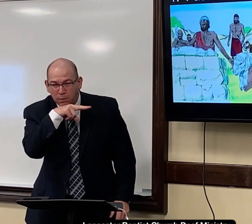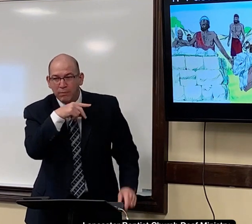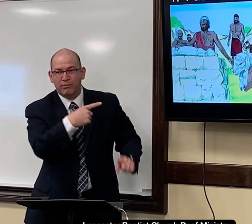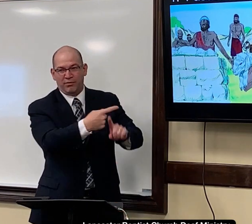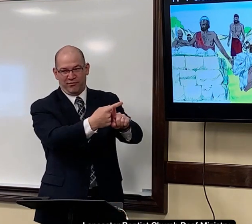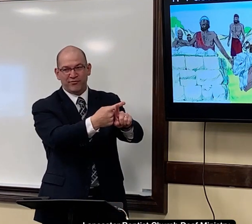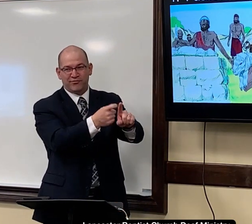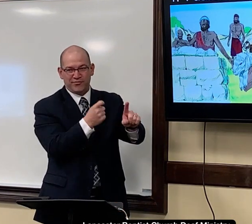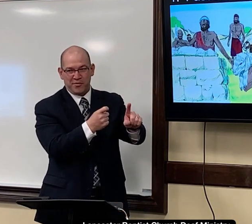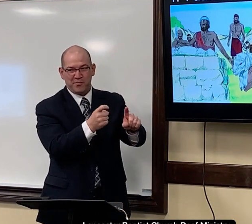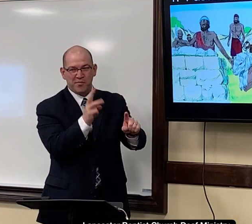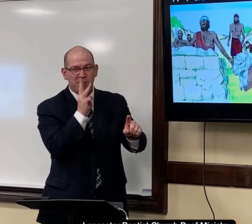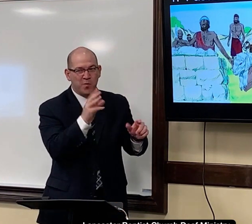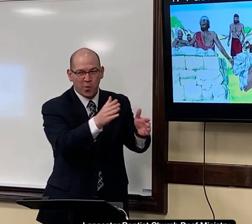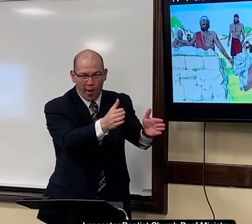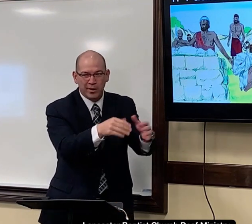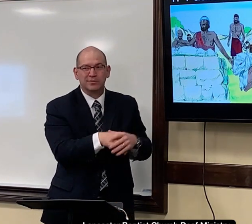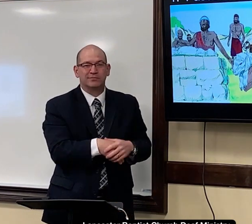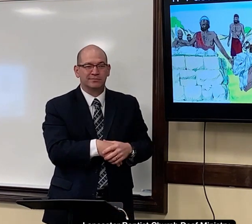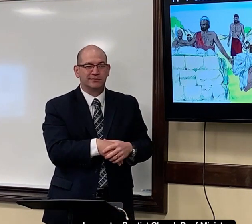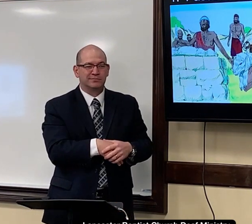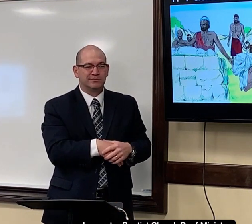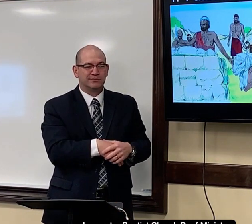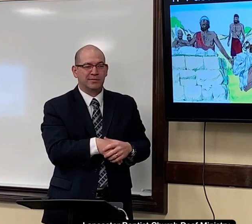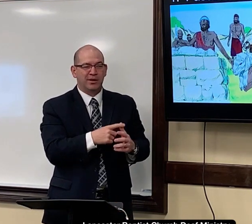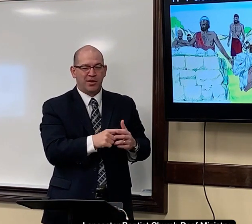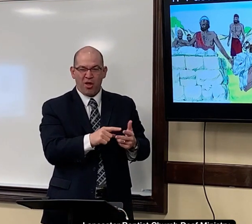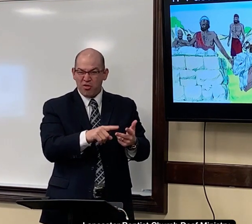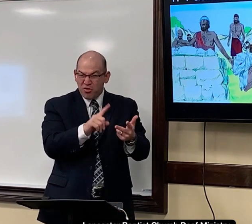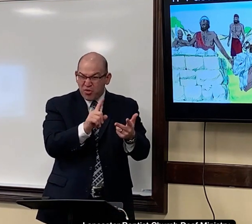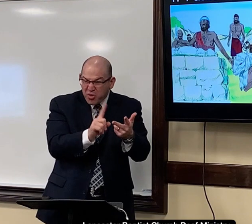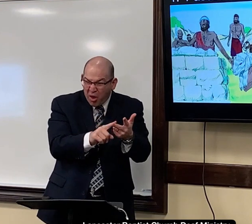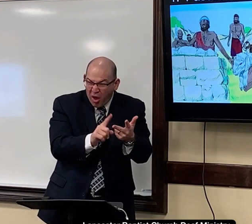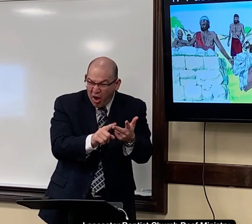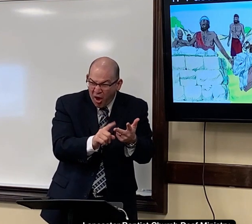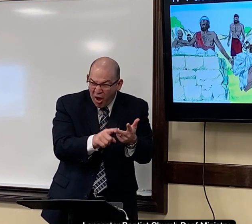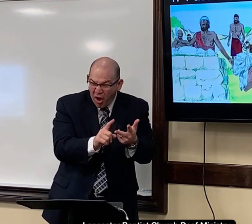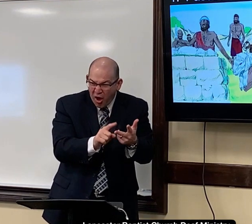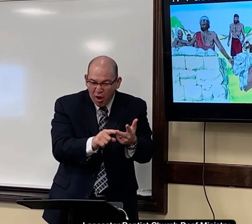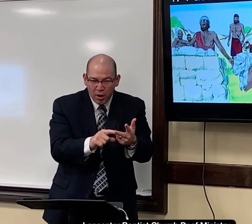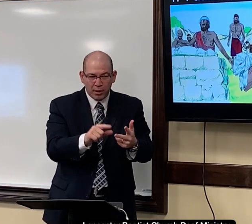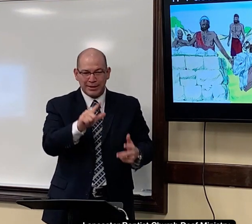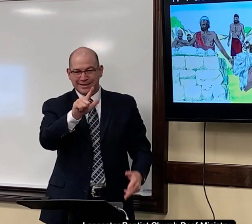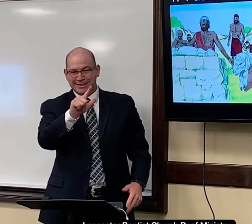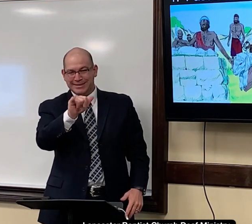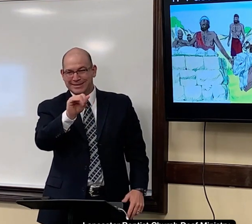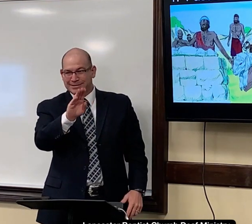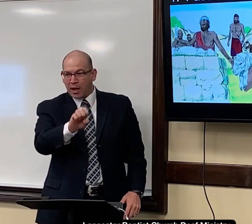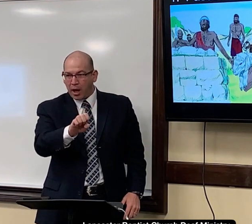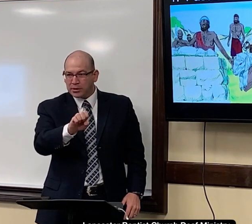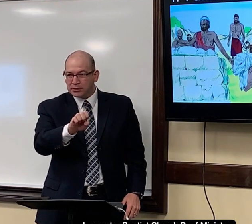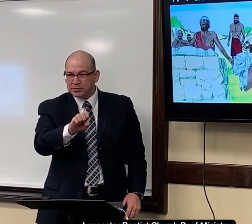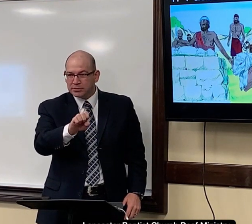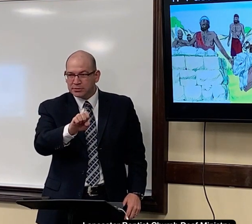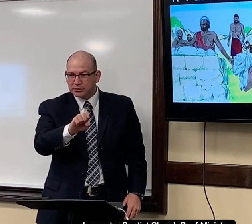the frogs from the waters and the third miracle lice